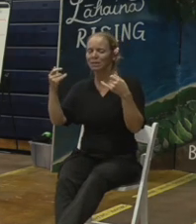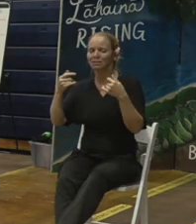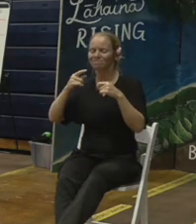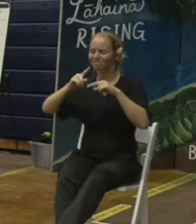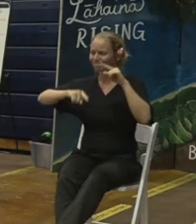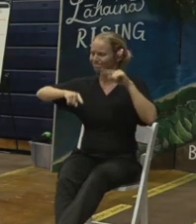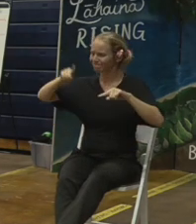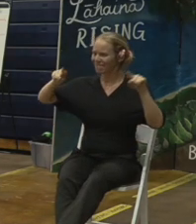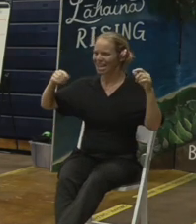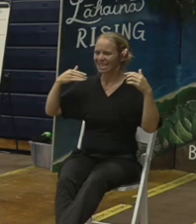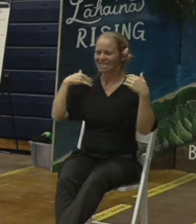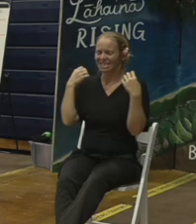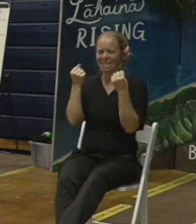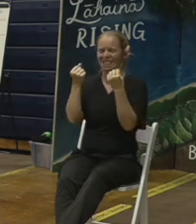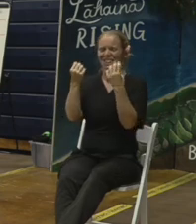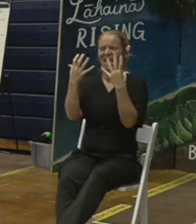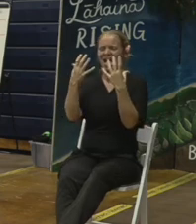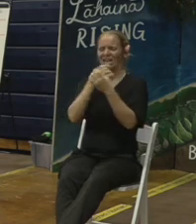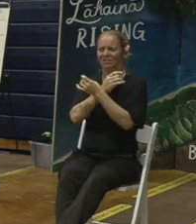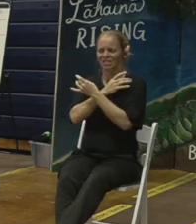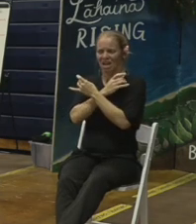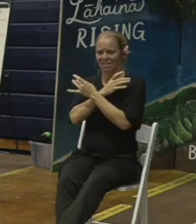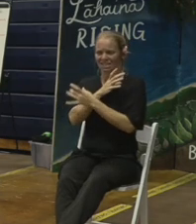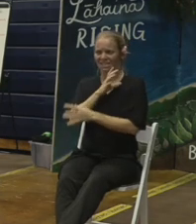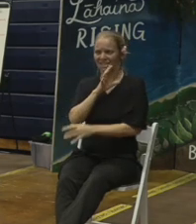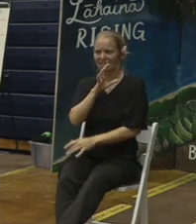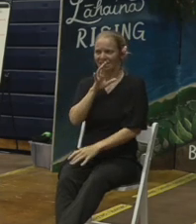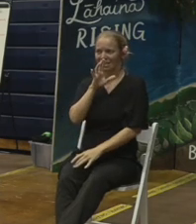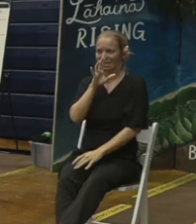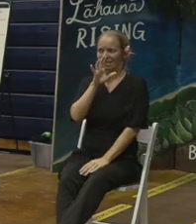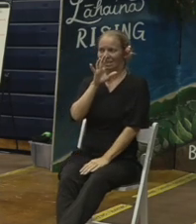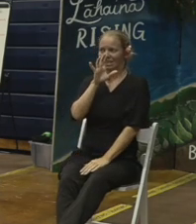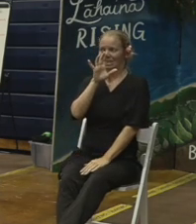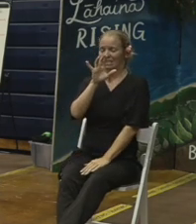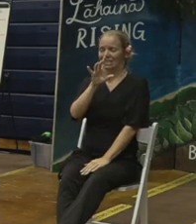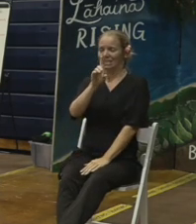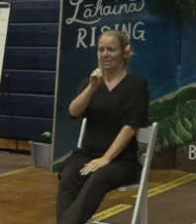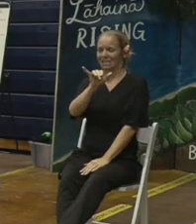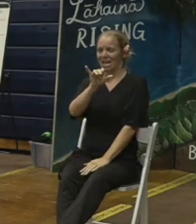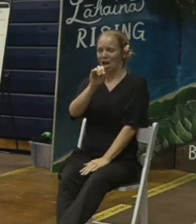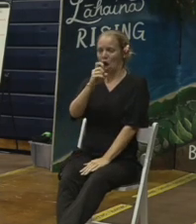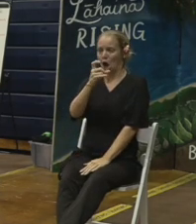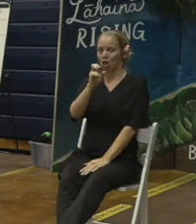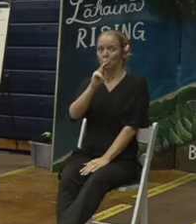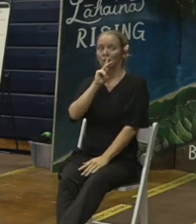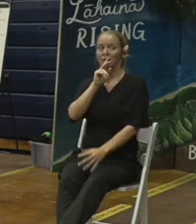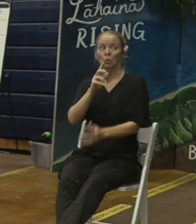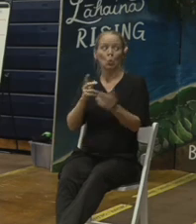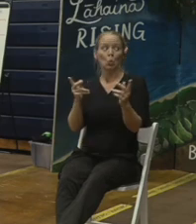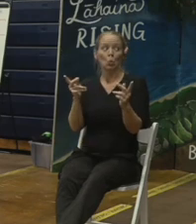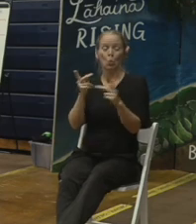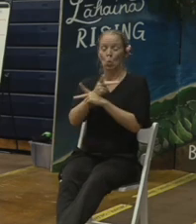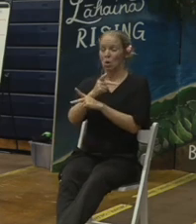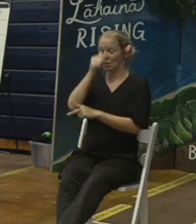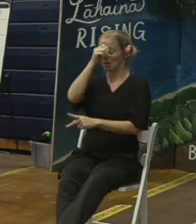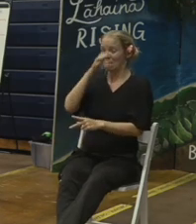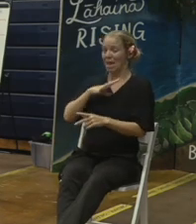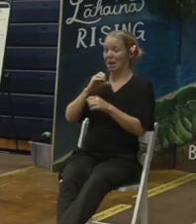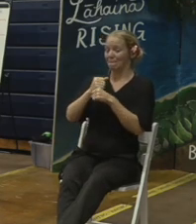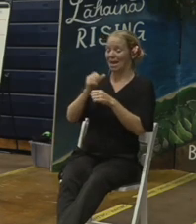we know that dioxin is known to be worst man made chemical on the planet